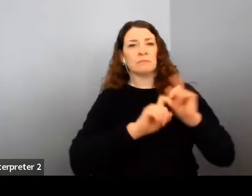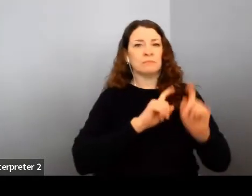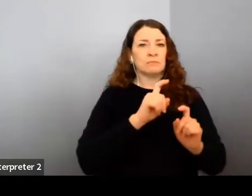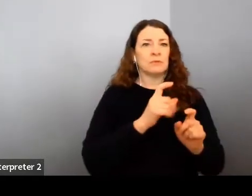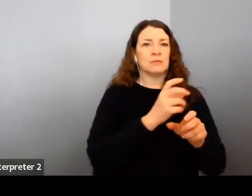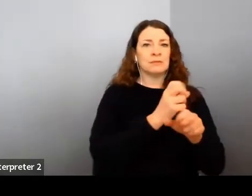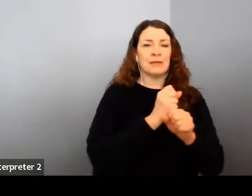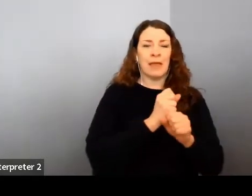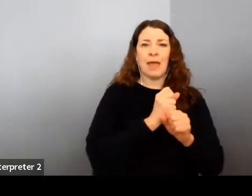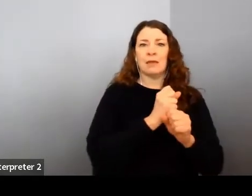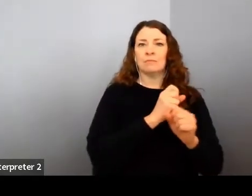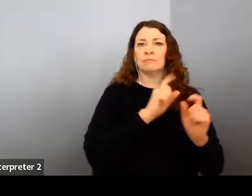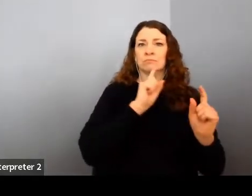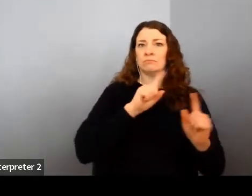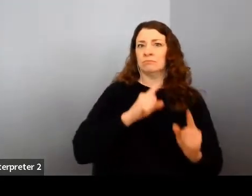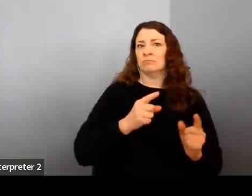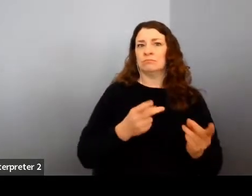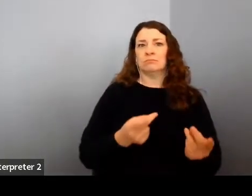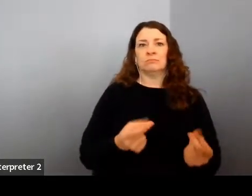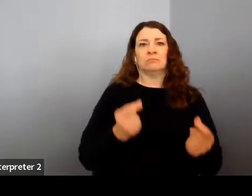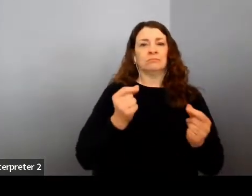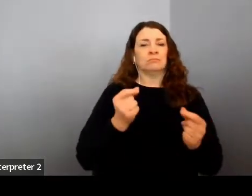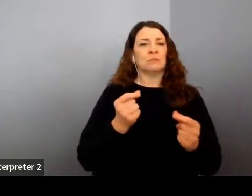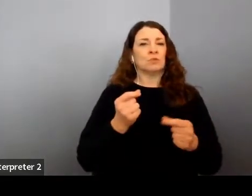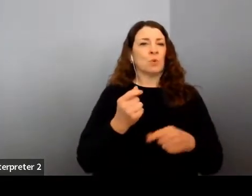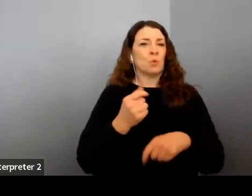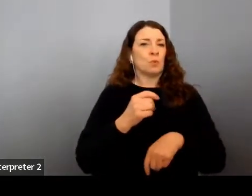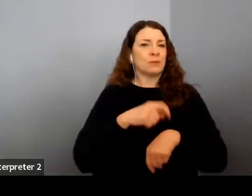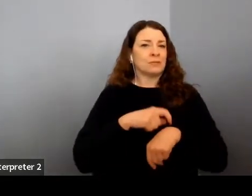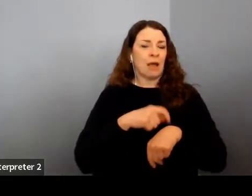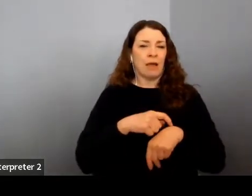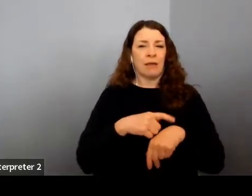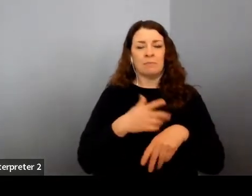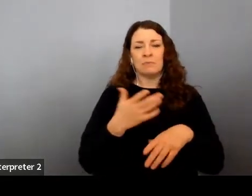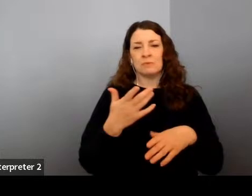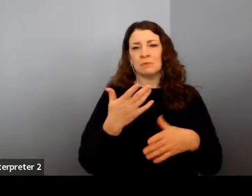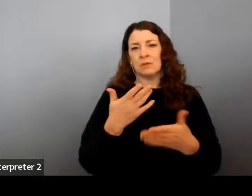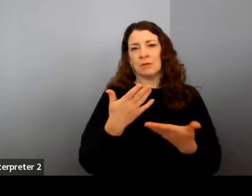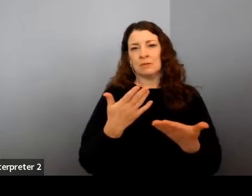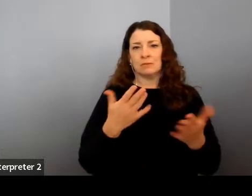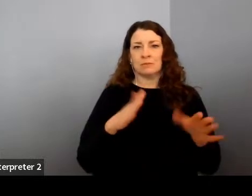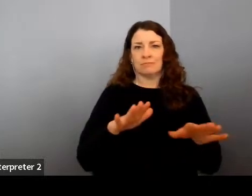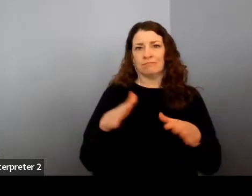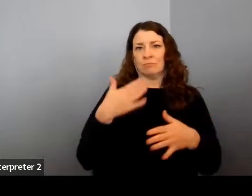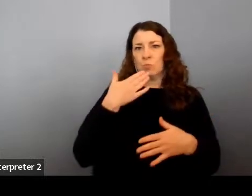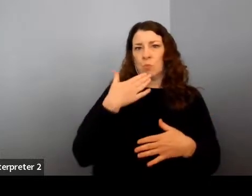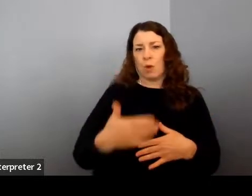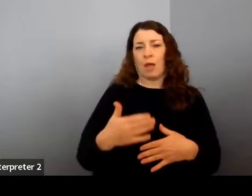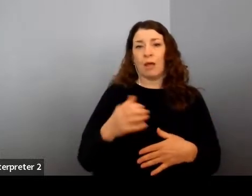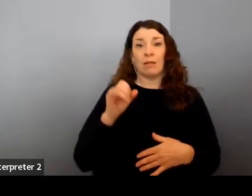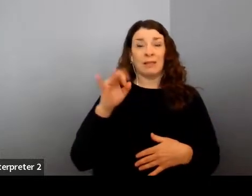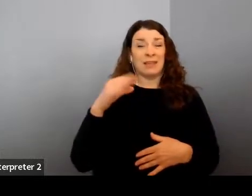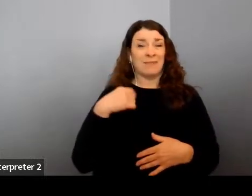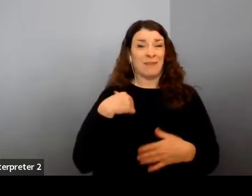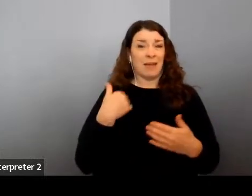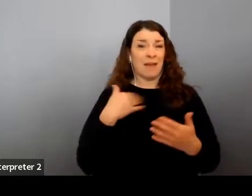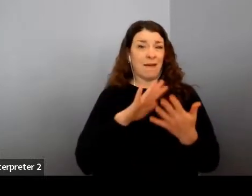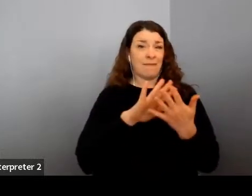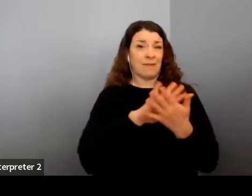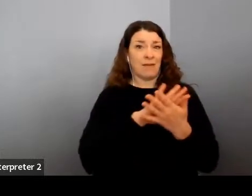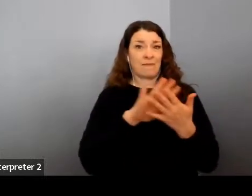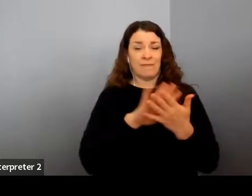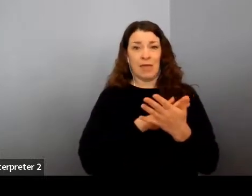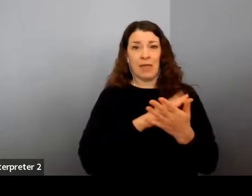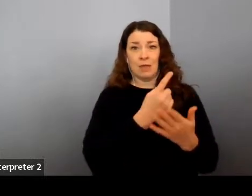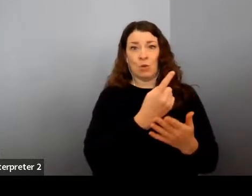response and it's going to make it worth everyone's time. You know, when I have a vague question, I tend to give a vague answer, you know,